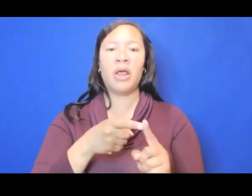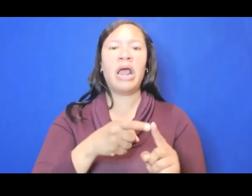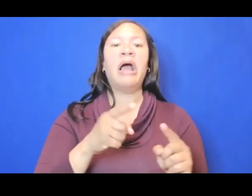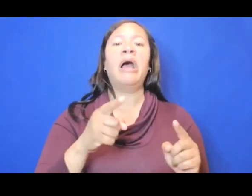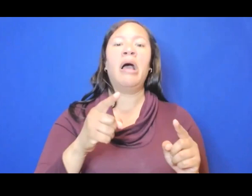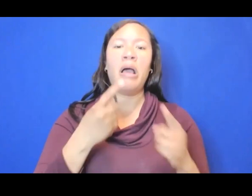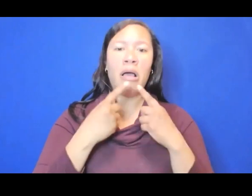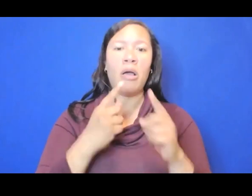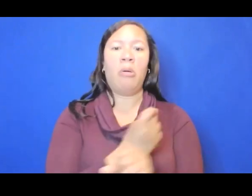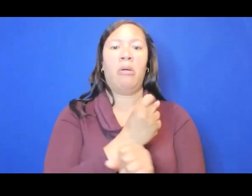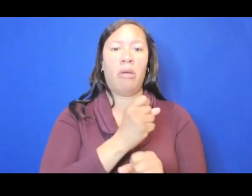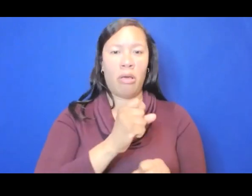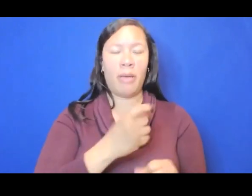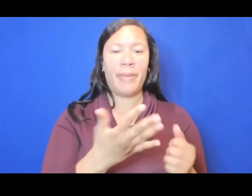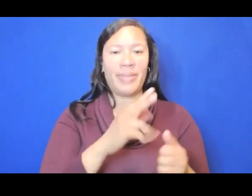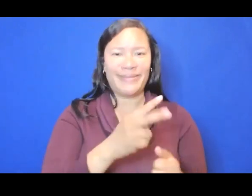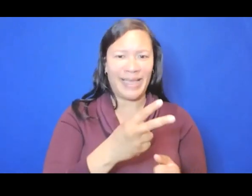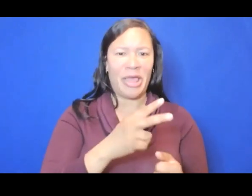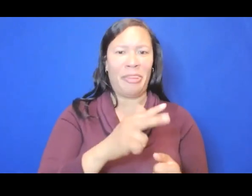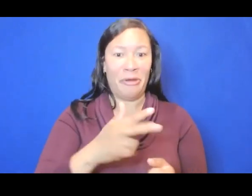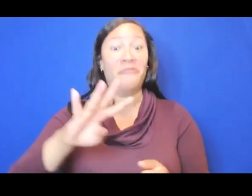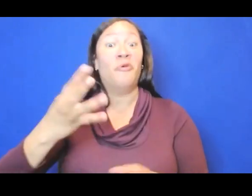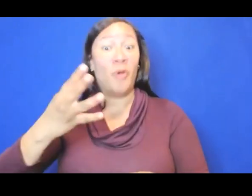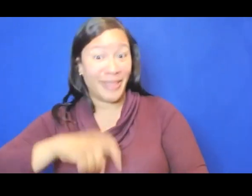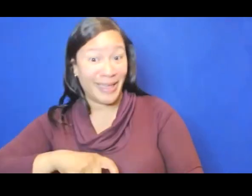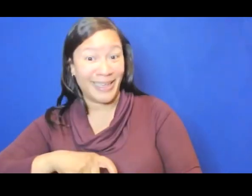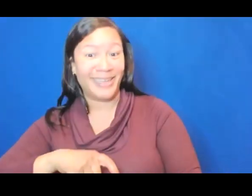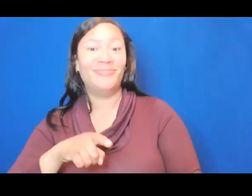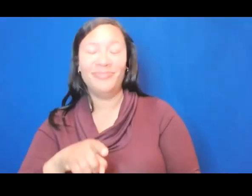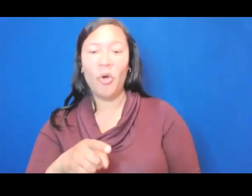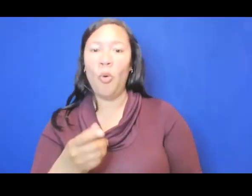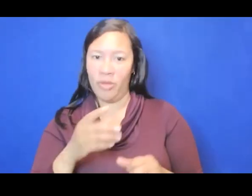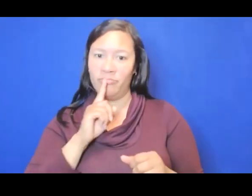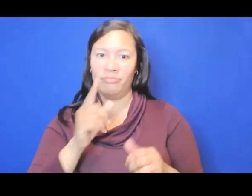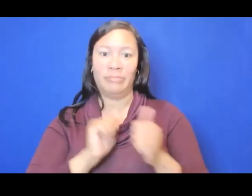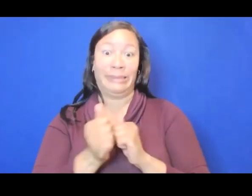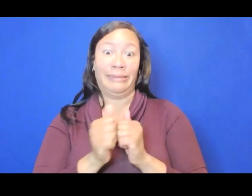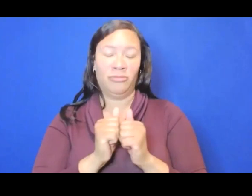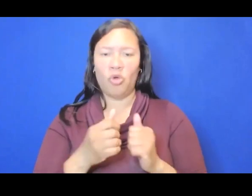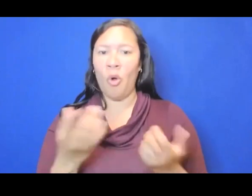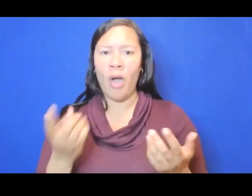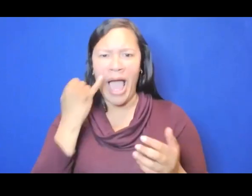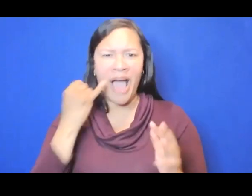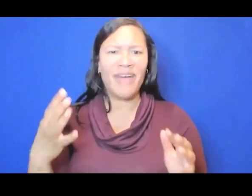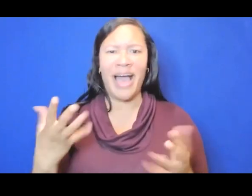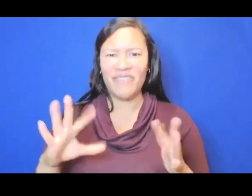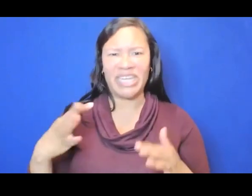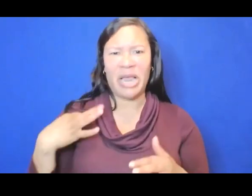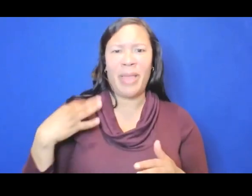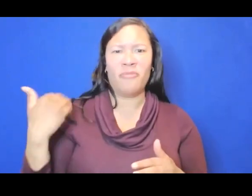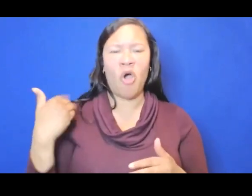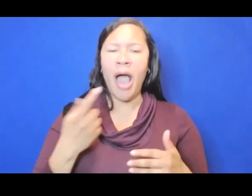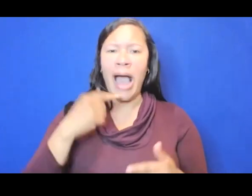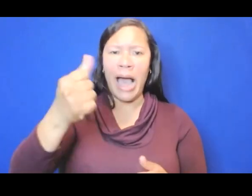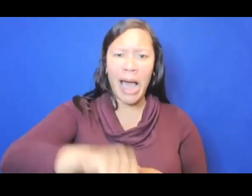third, fourth. It's an incredibly competitive grant. So please don't be discouraged if you've applied in the past and not received